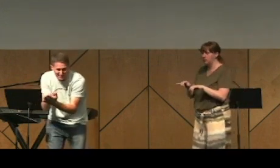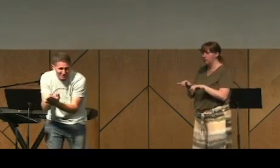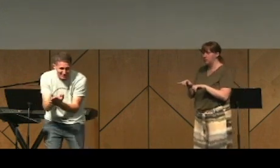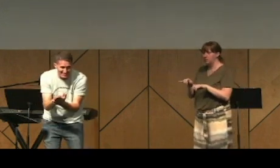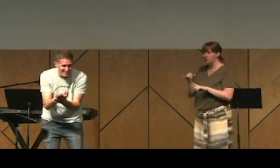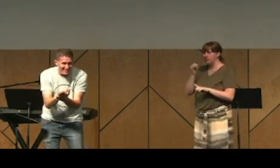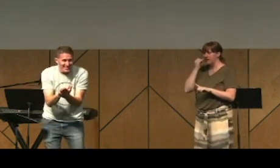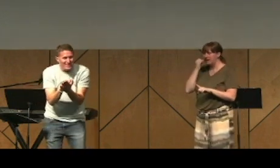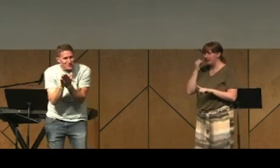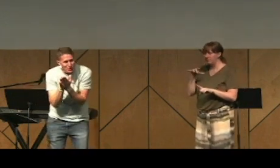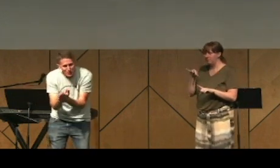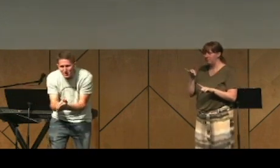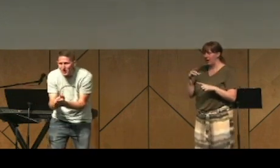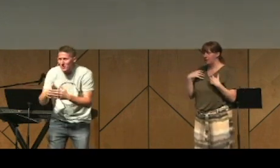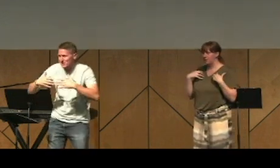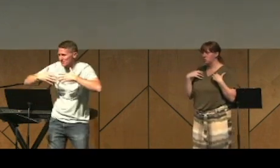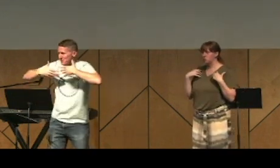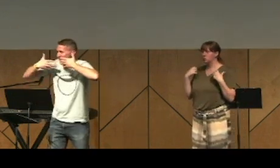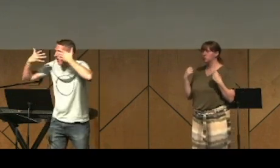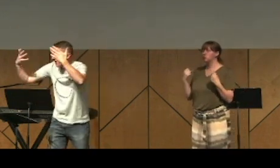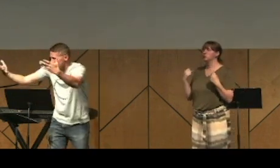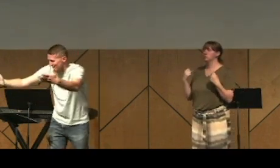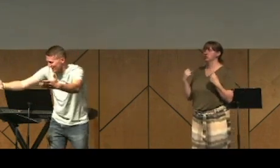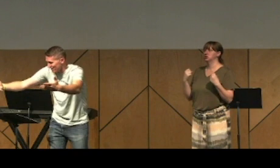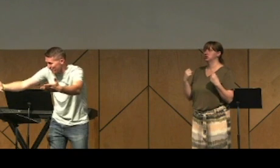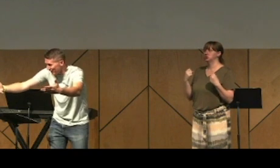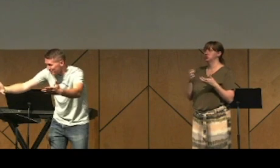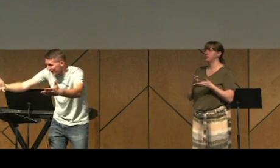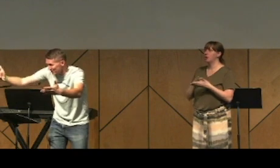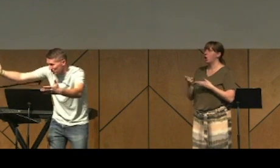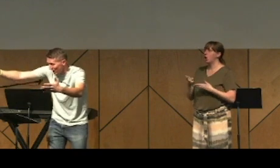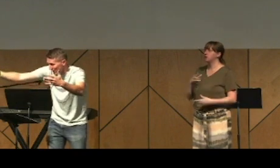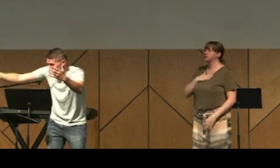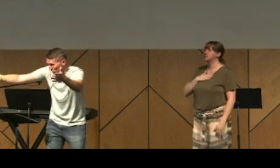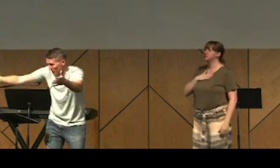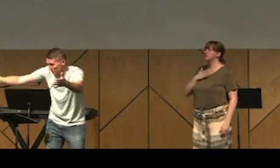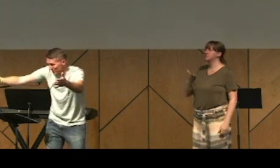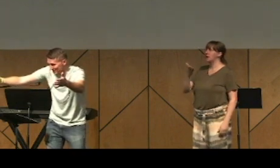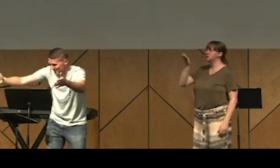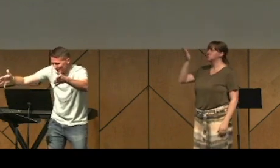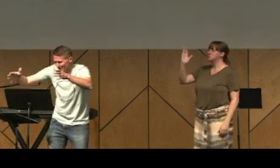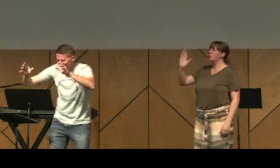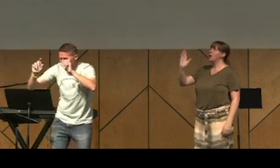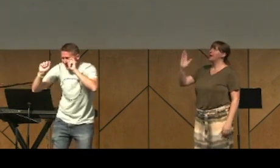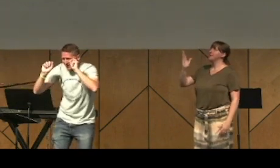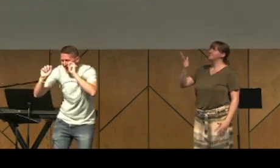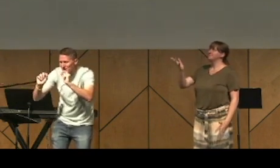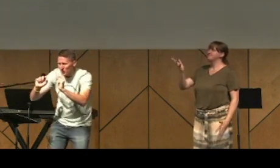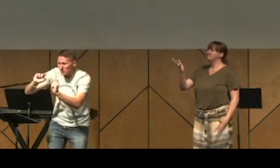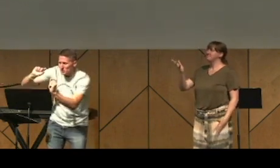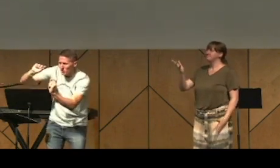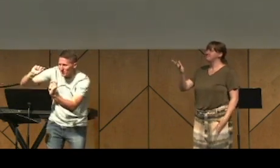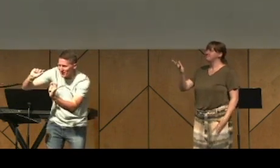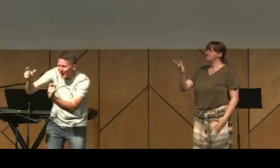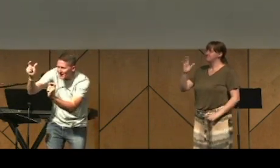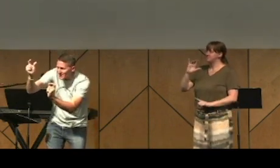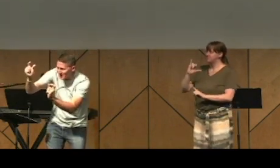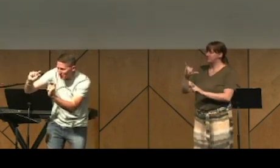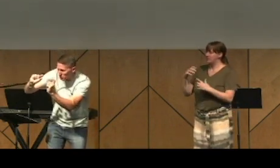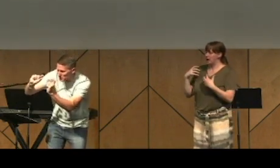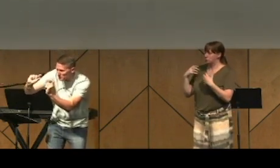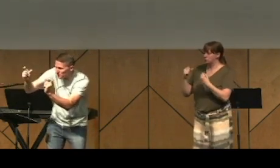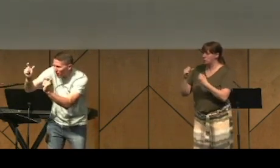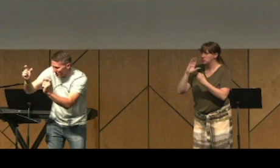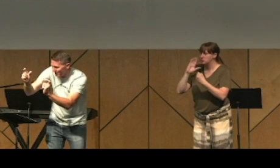you find that courage, your courage to be honest and confess that to God and some wise friends, that courage will